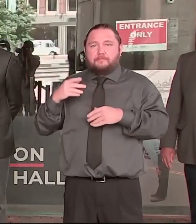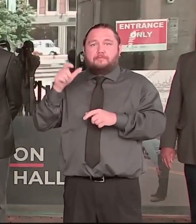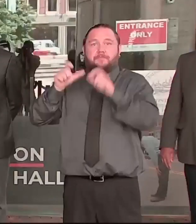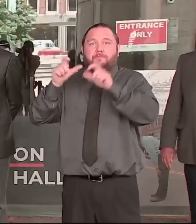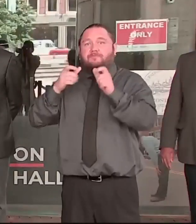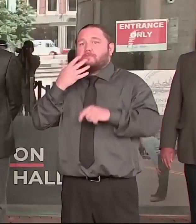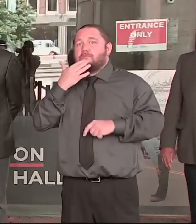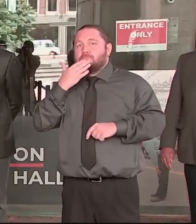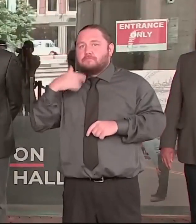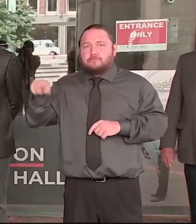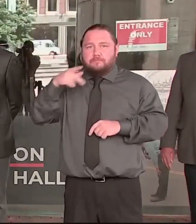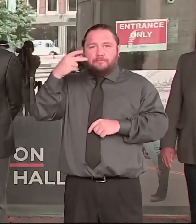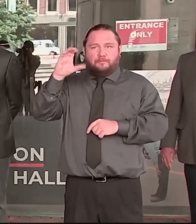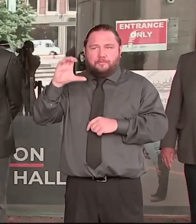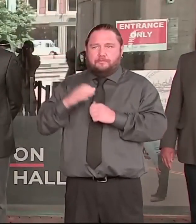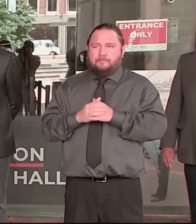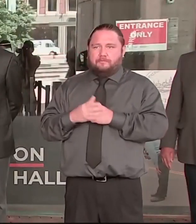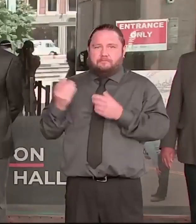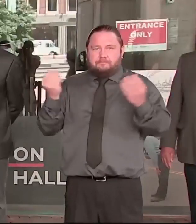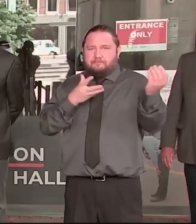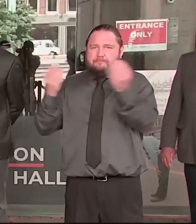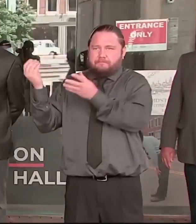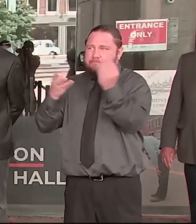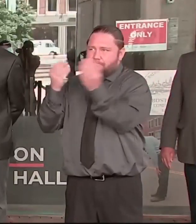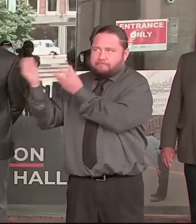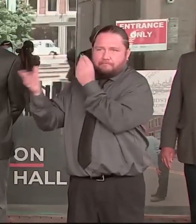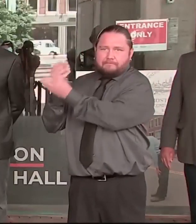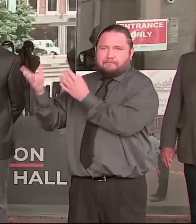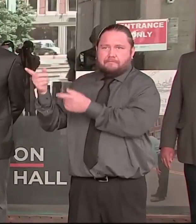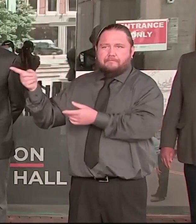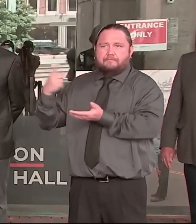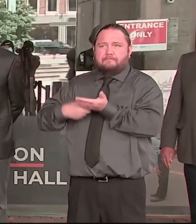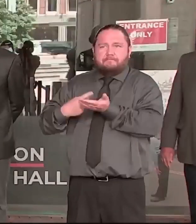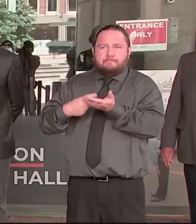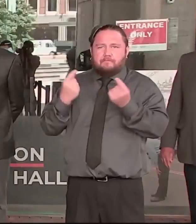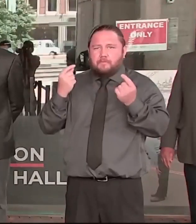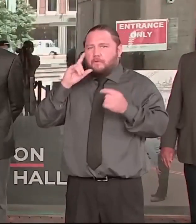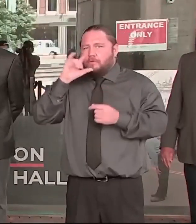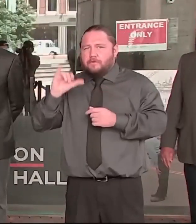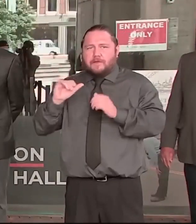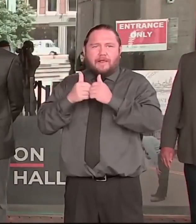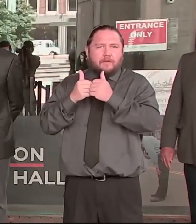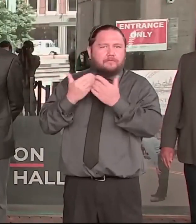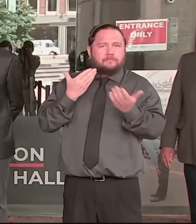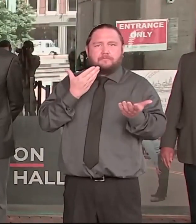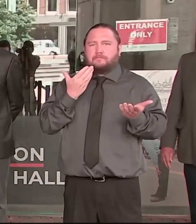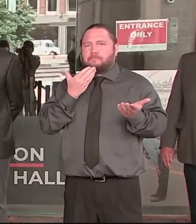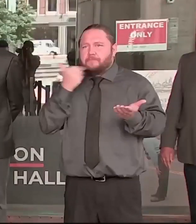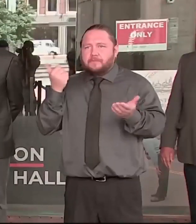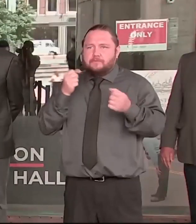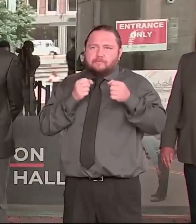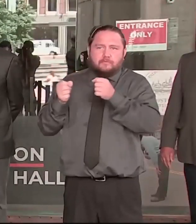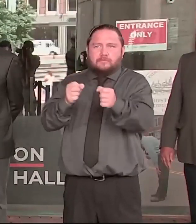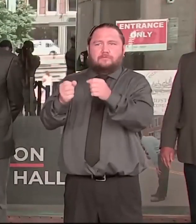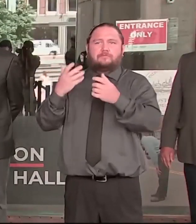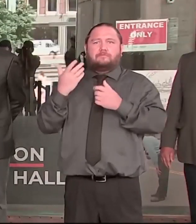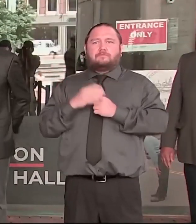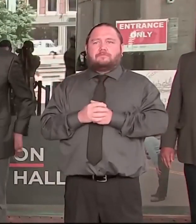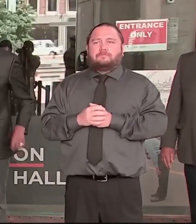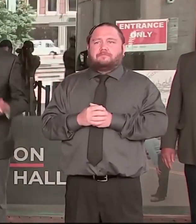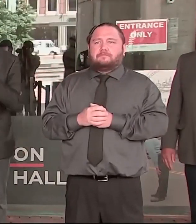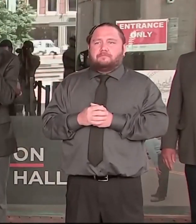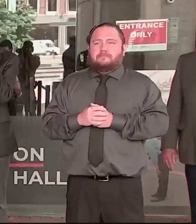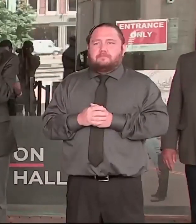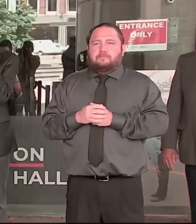We've been in dialogues about their experiences, real experiences, how racism